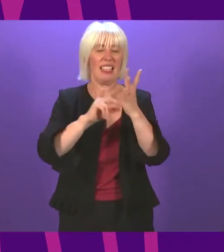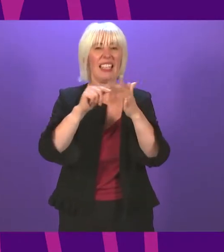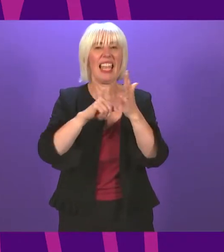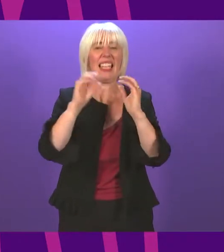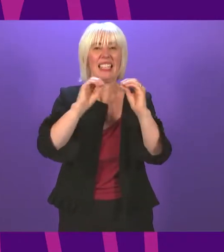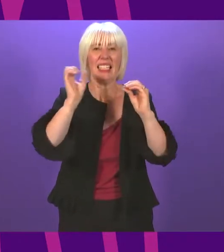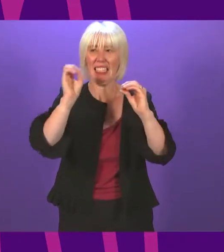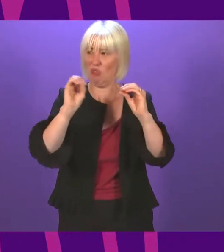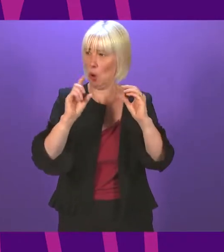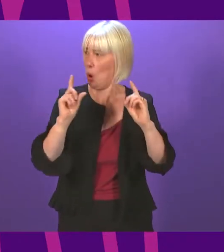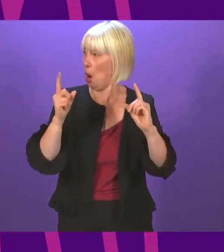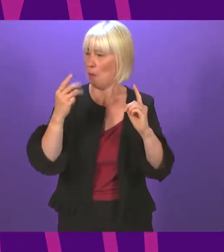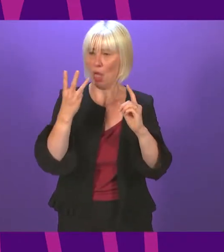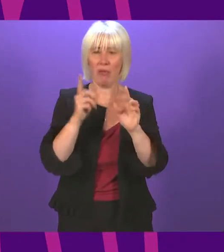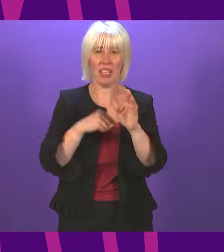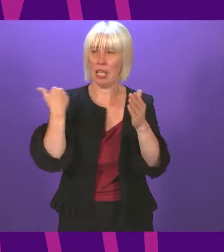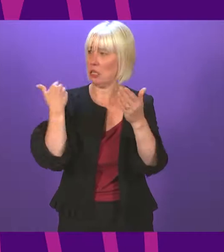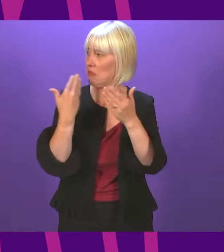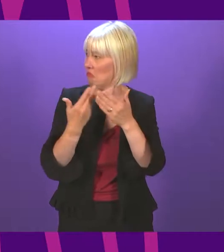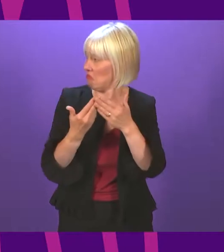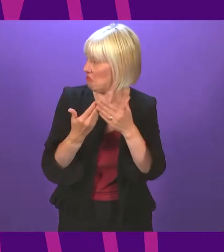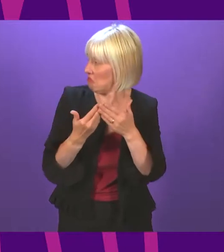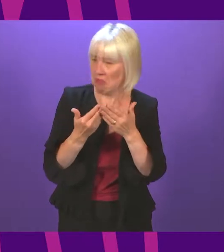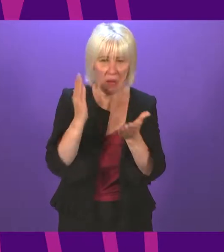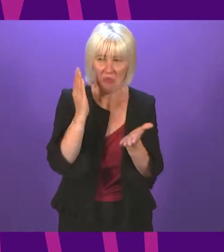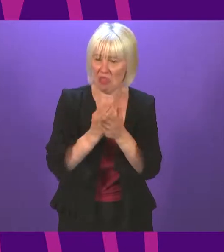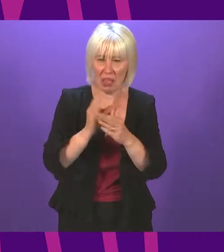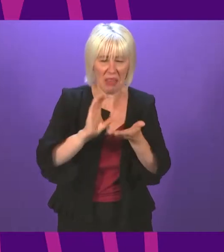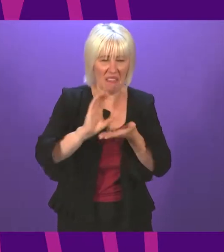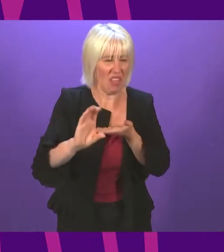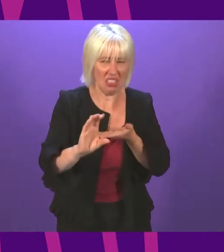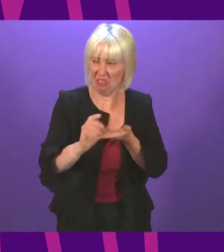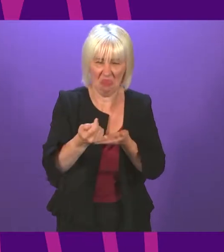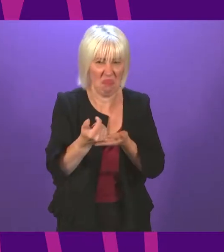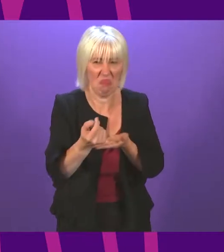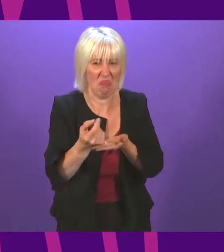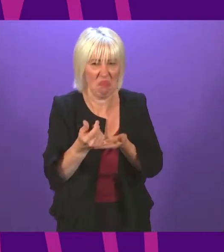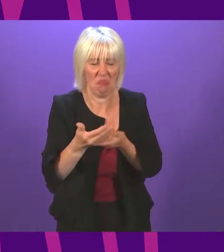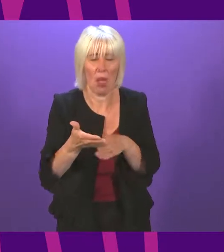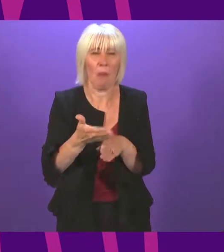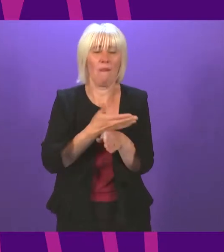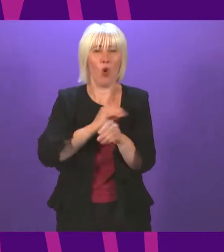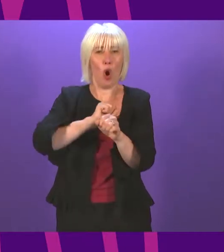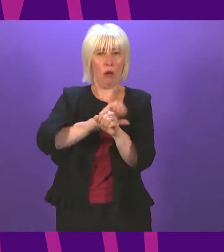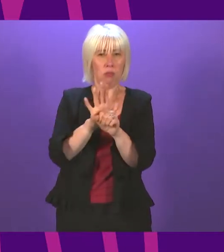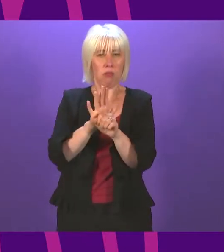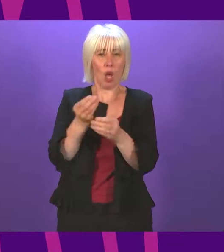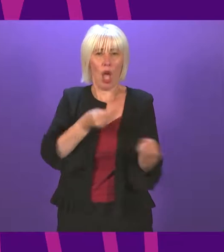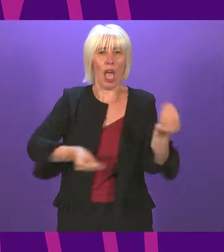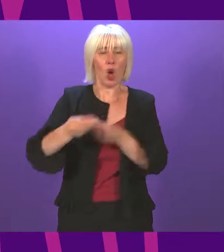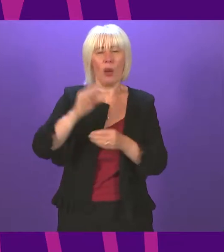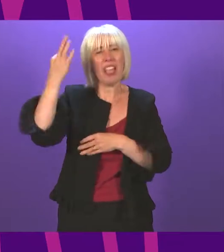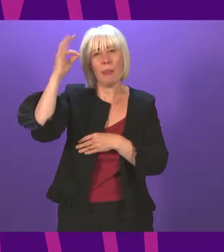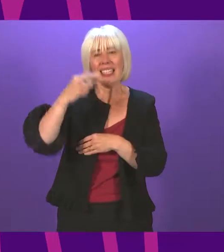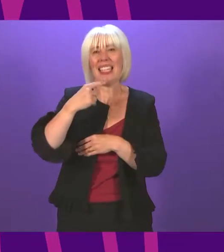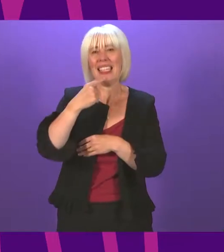Three years later, less than 20% of this money has been invested. Before the pandemic struck, the Economy Committee published a report